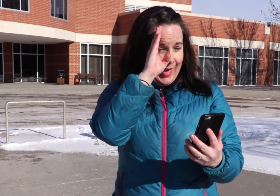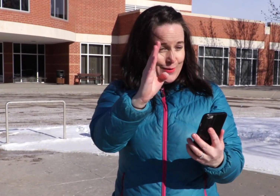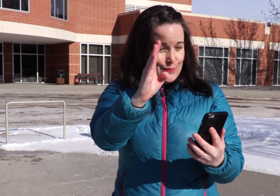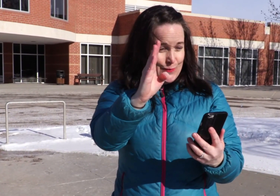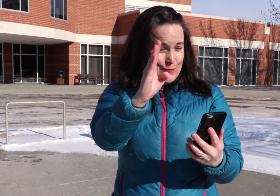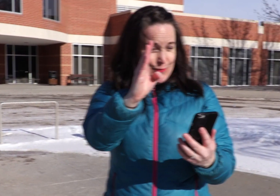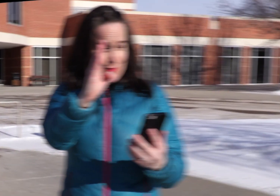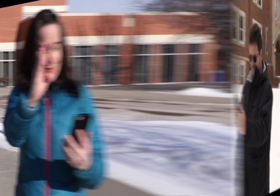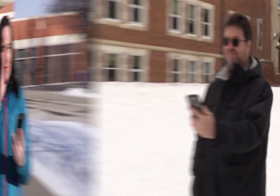Hey!